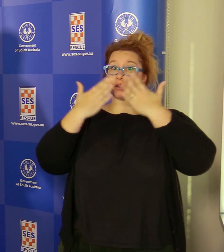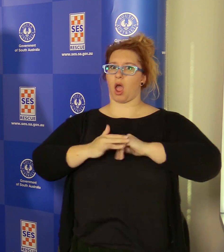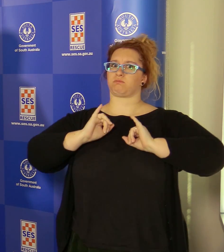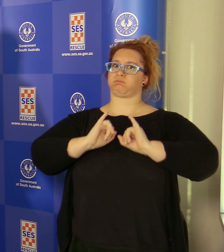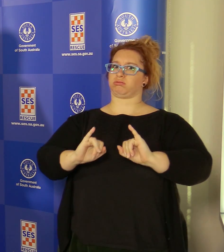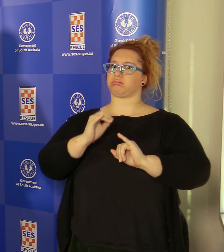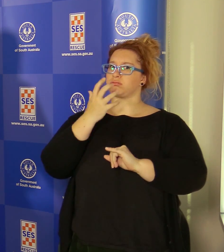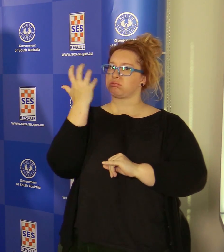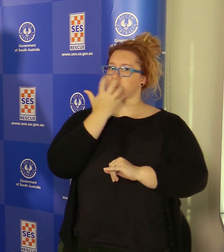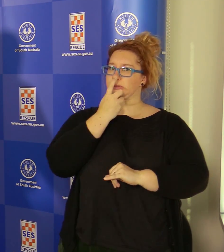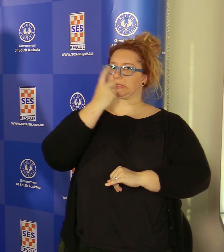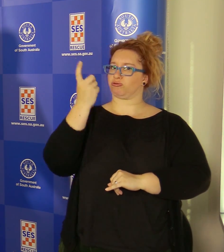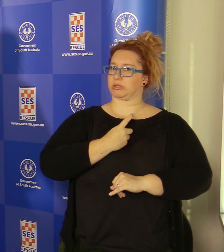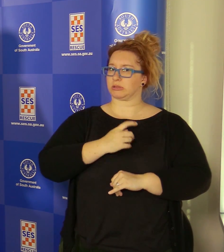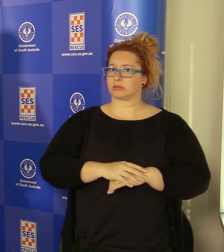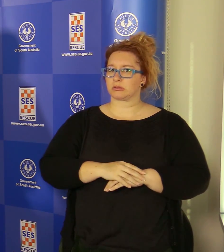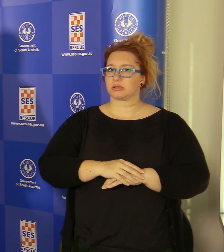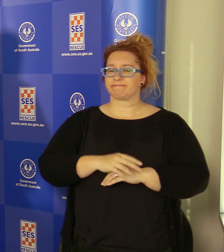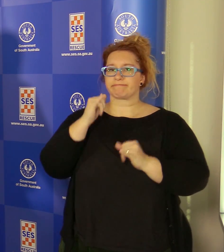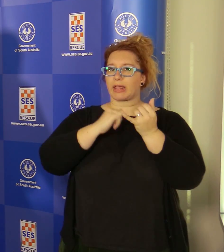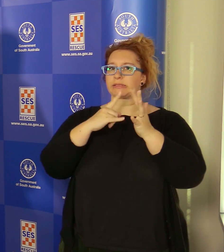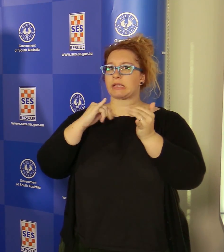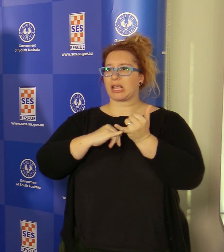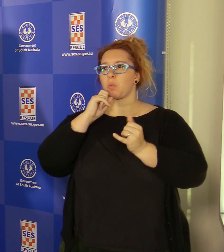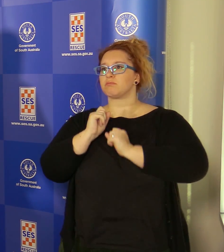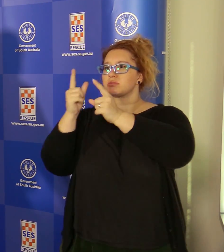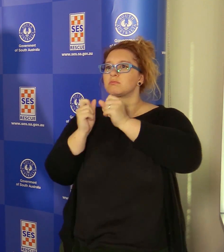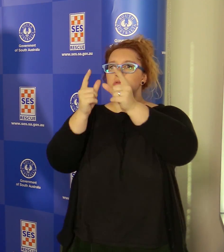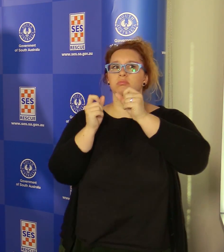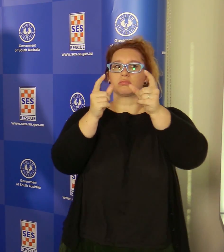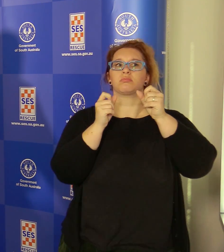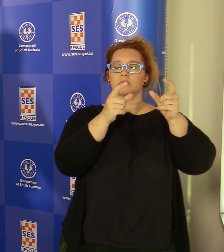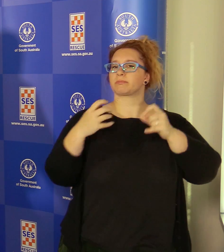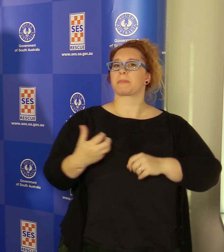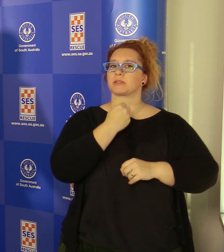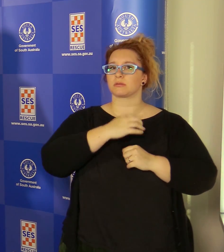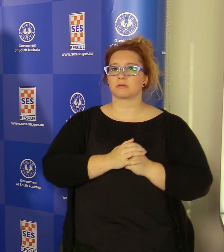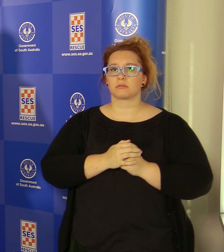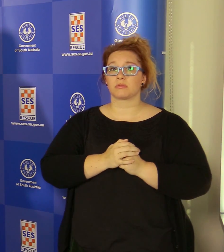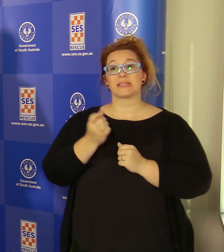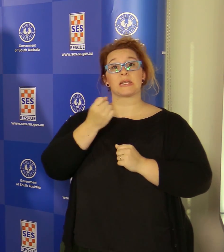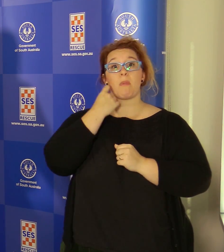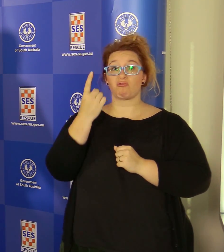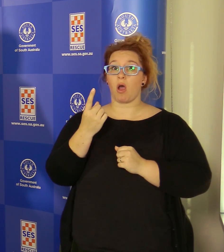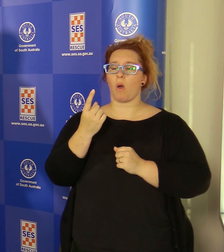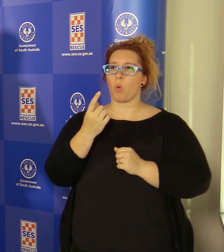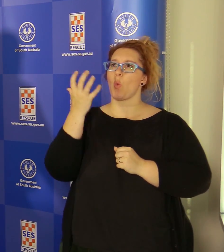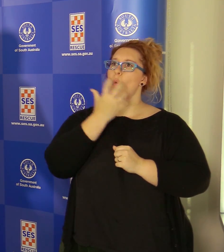anticipated extra extra call-outs for the SES and other emergency services and then tomorrow being a heightened day of extreme winds